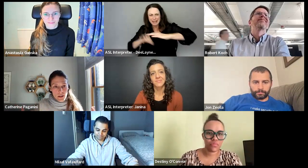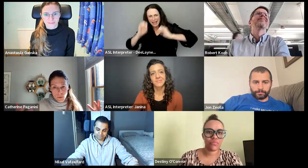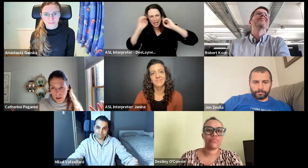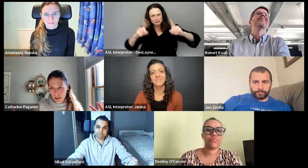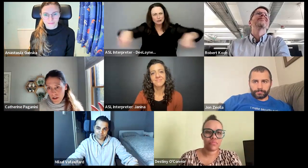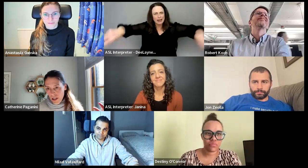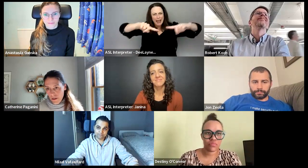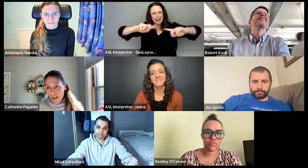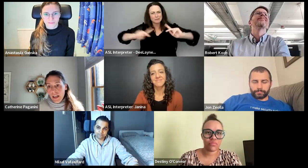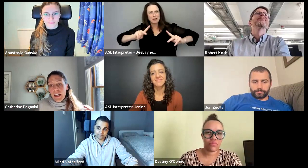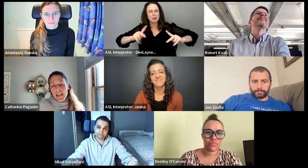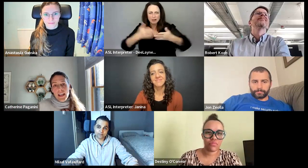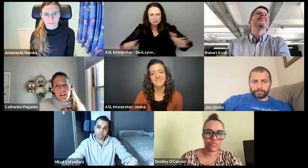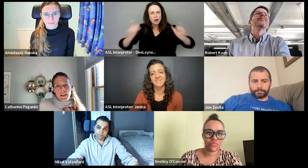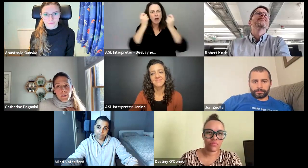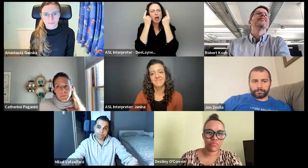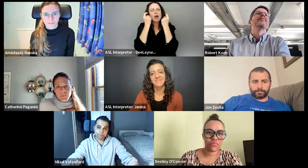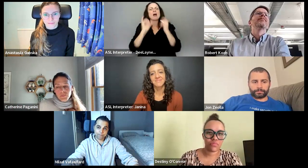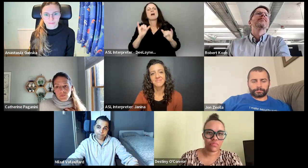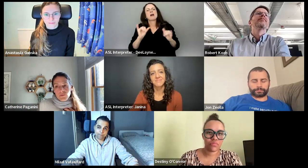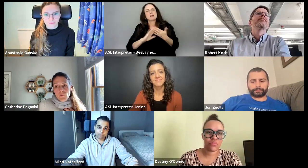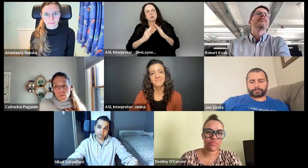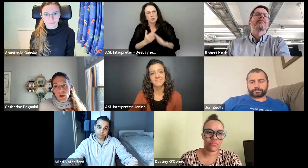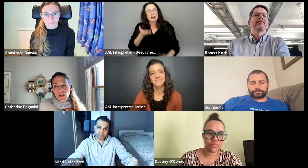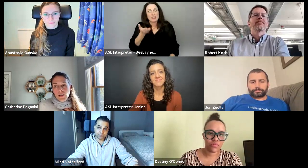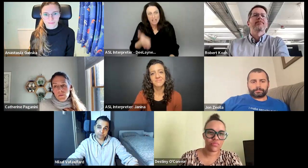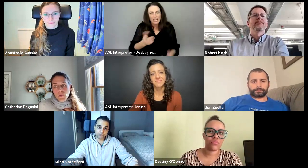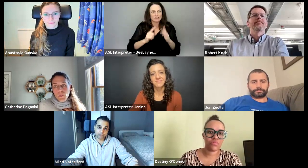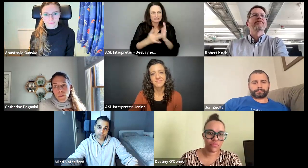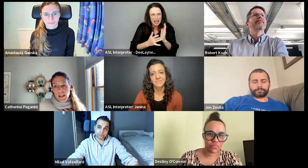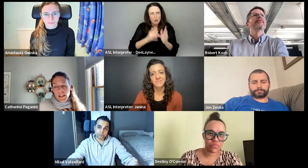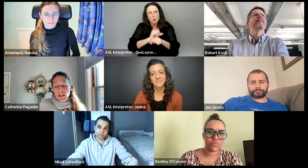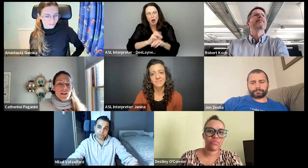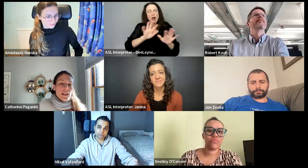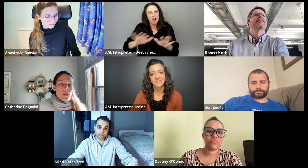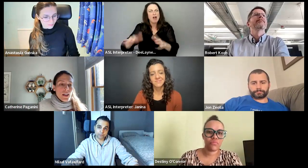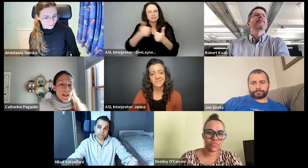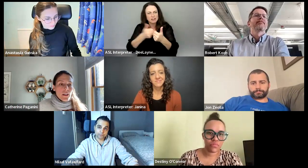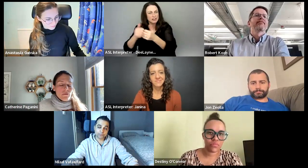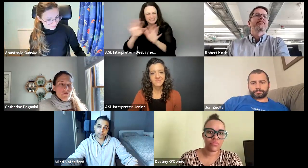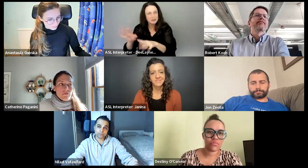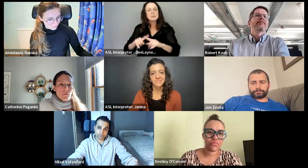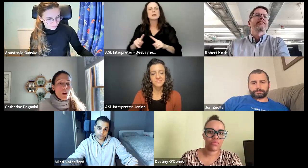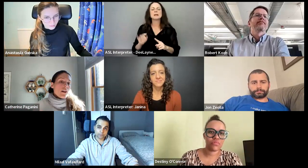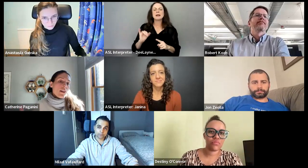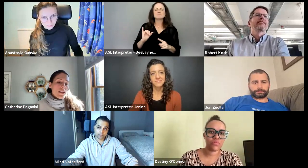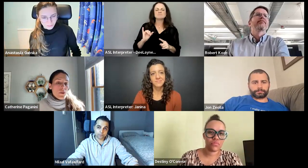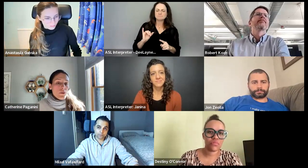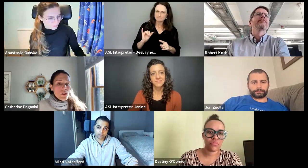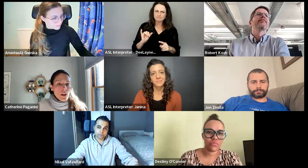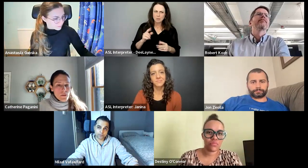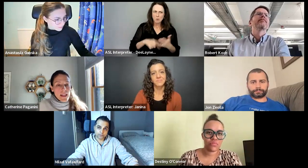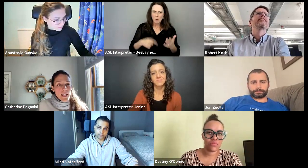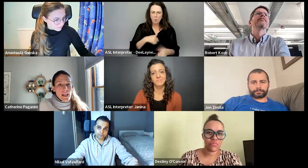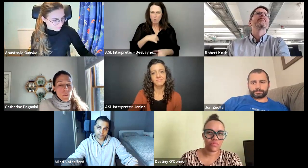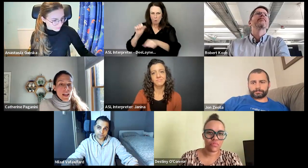the community in general. And then, um, um, and then the other things are like, what are the things